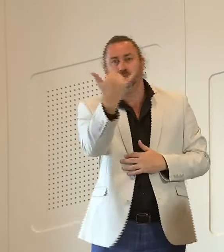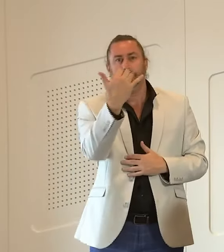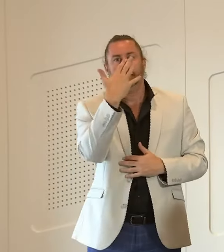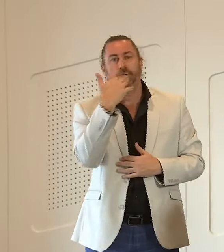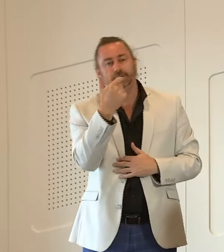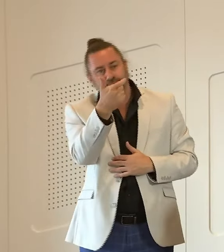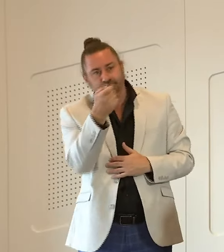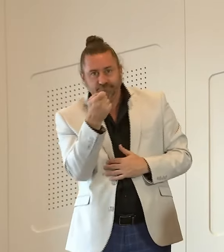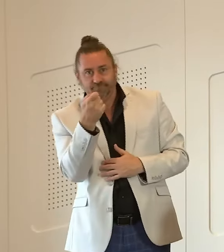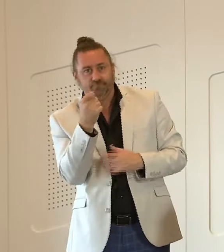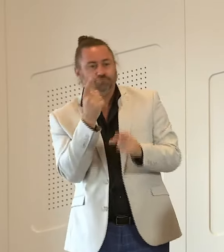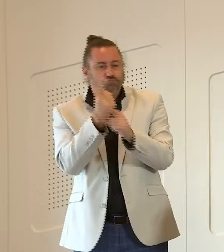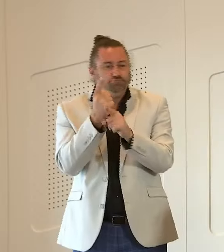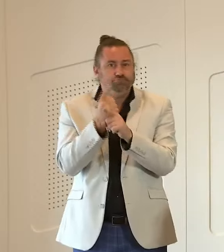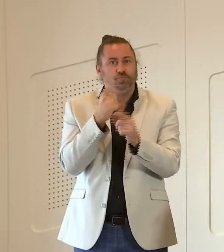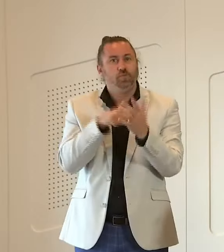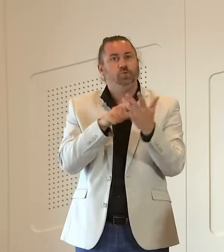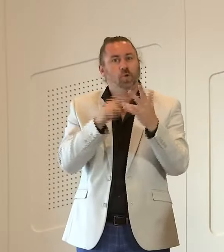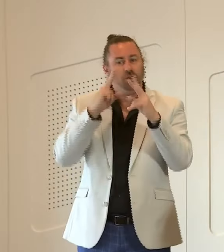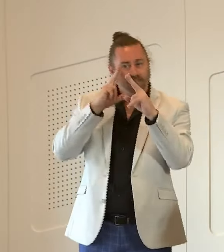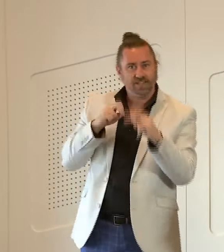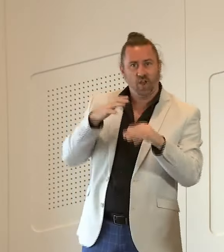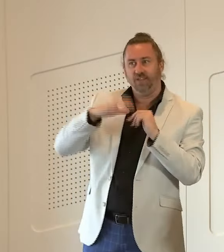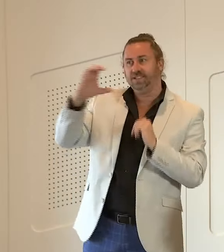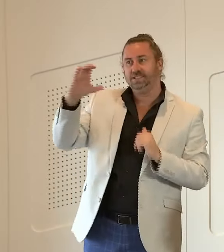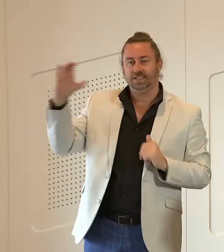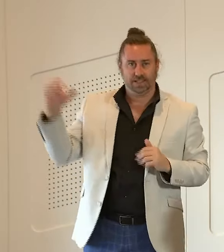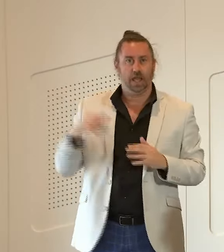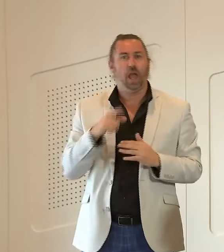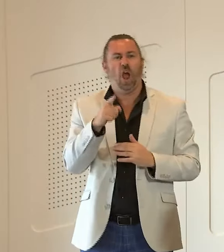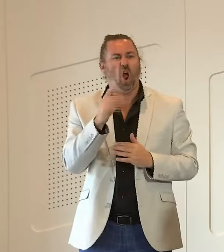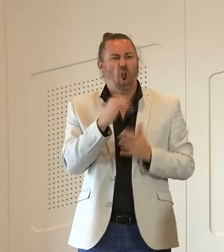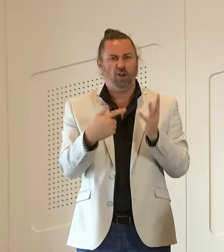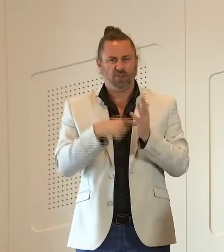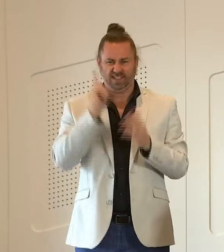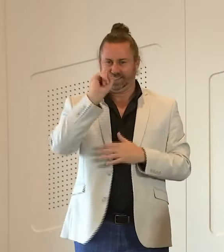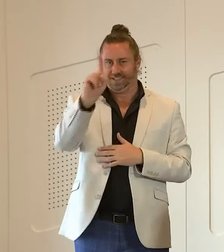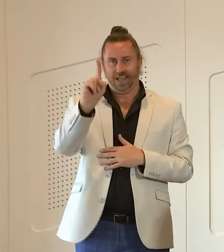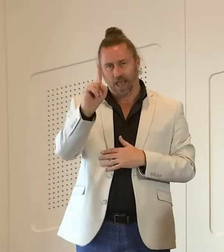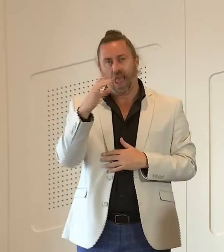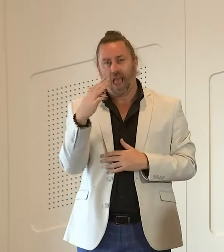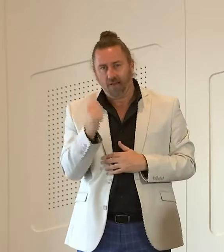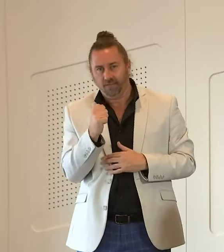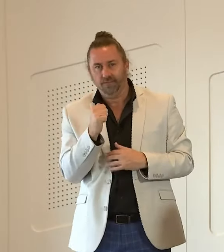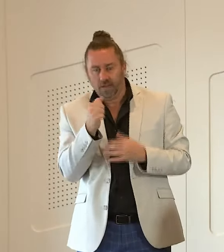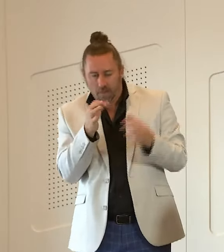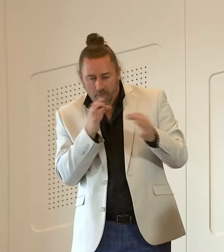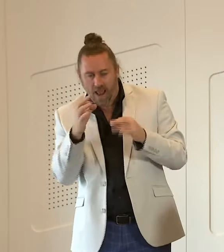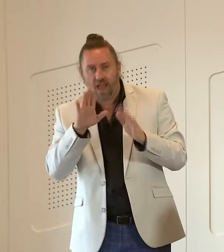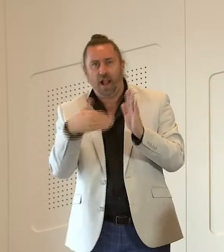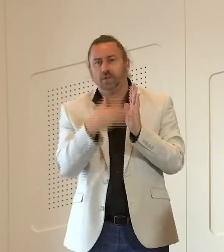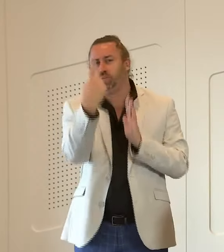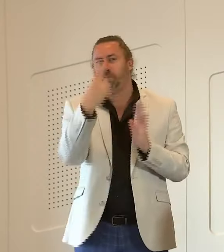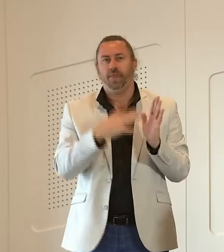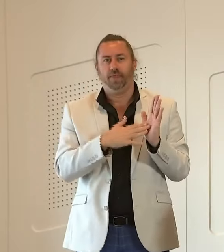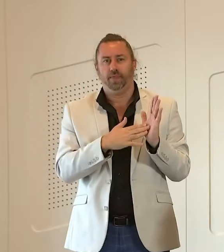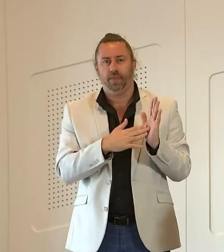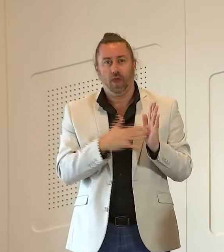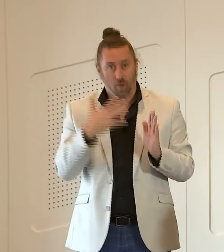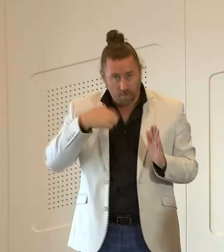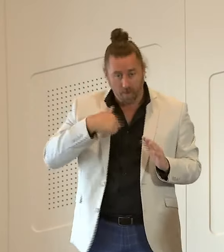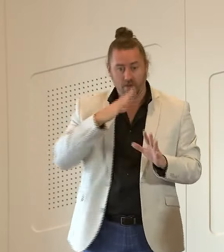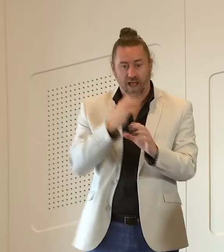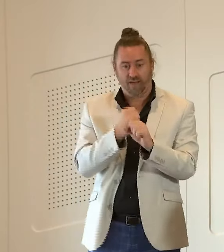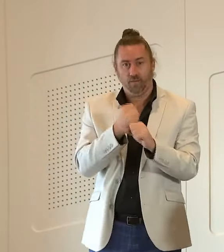has been um over the last month or so it has not just happened overnight so government has been taking this report very